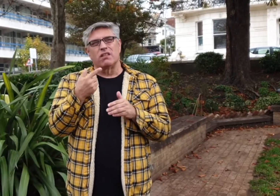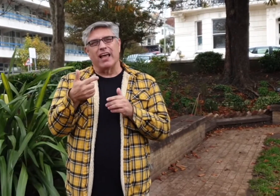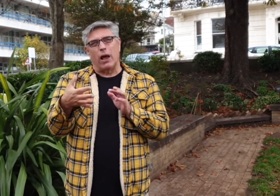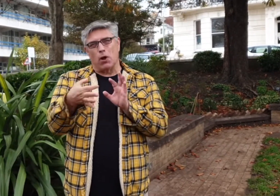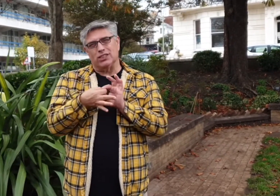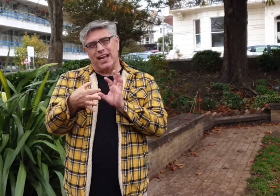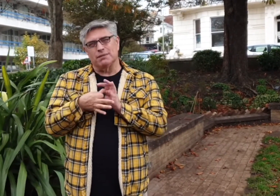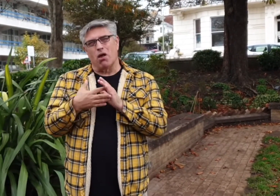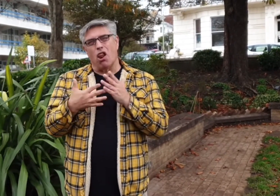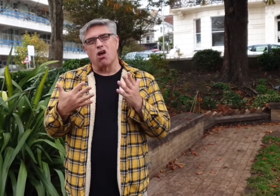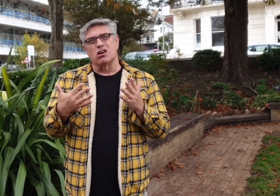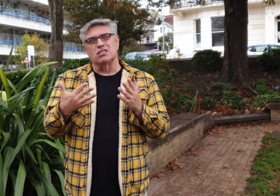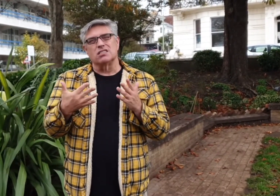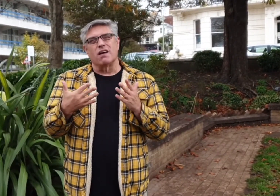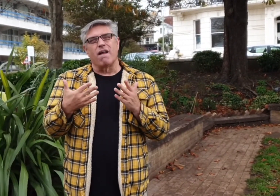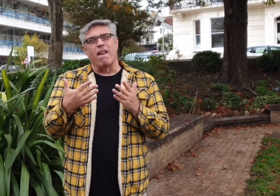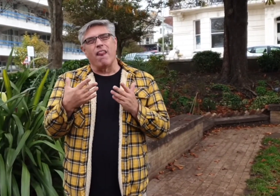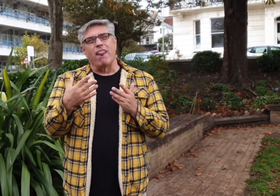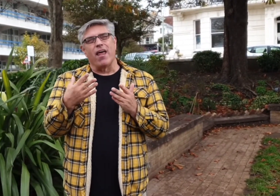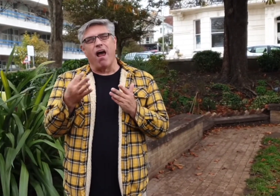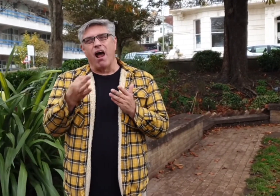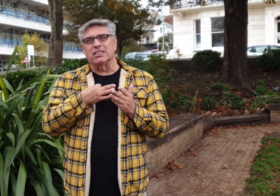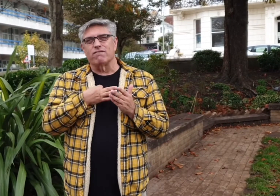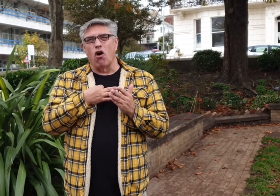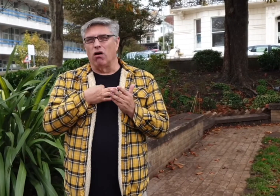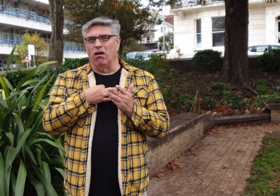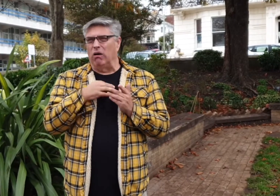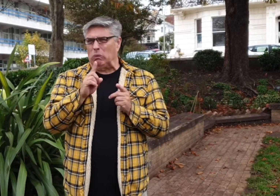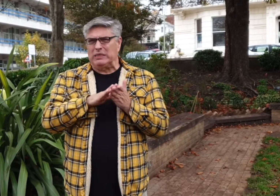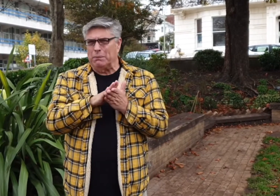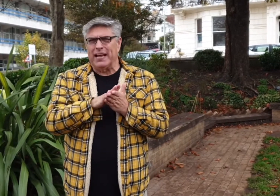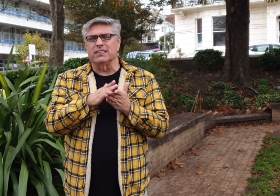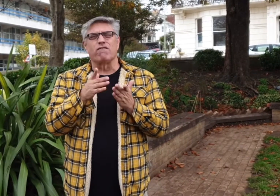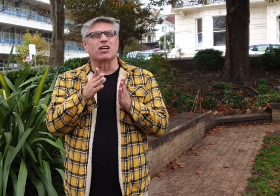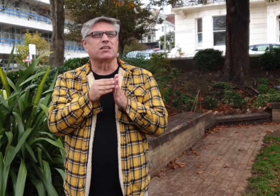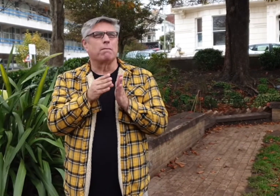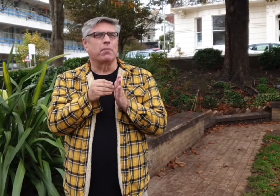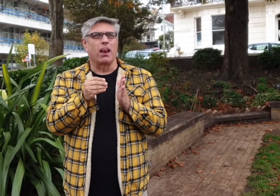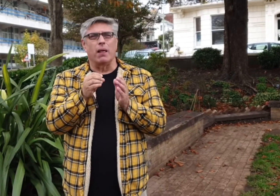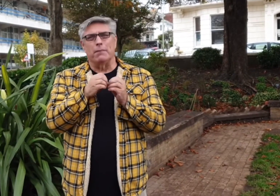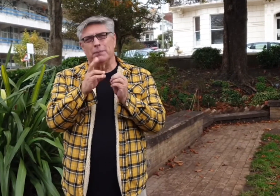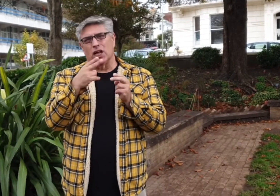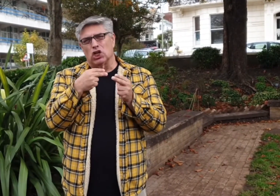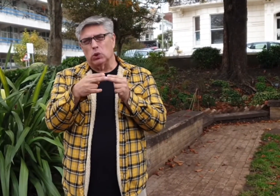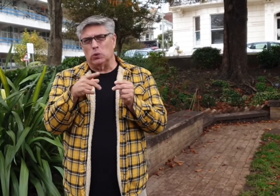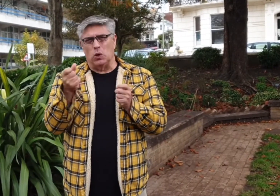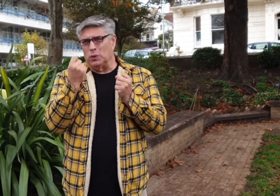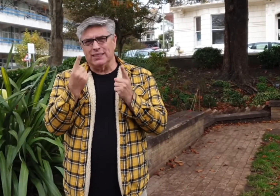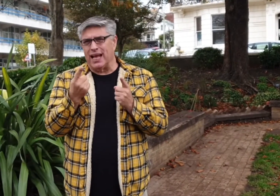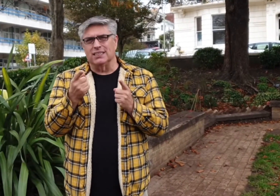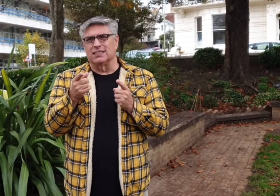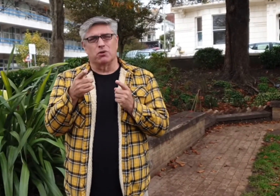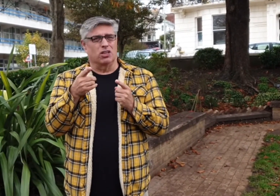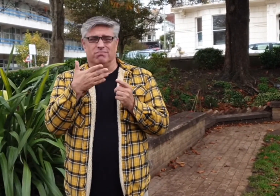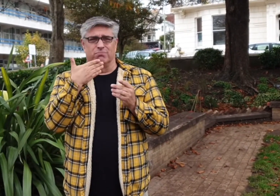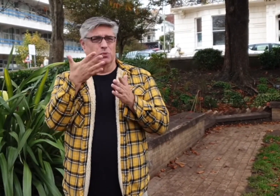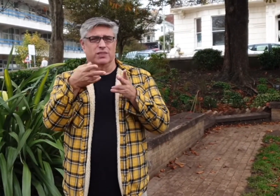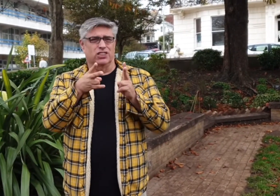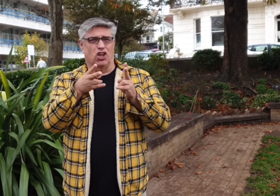a bit more panicked than I thought, and so have been contacting me more than I would have expected, asking me what certain things mean, like things that they've seen on